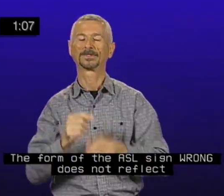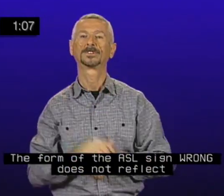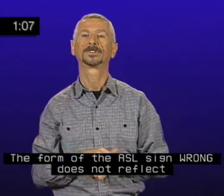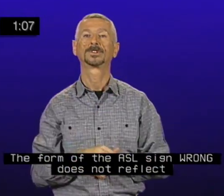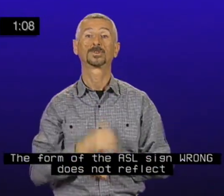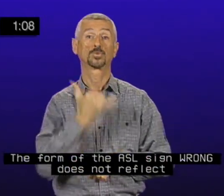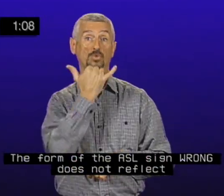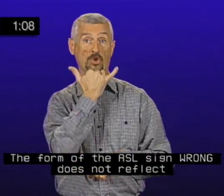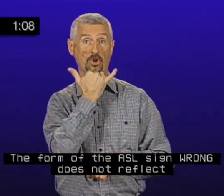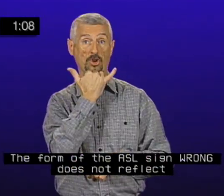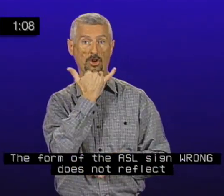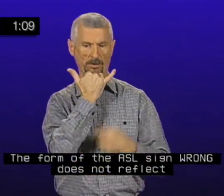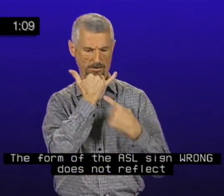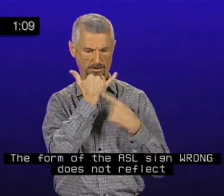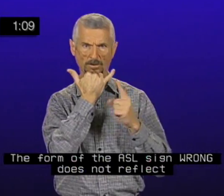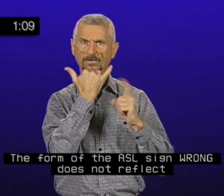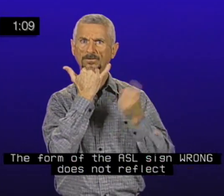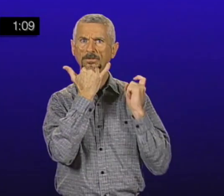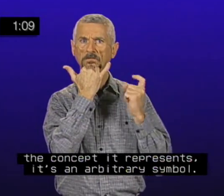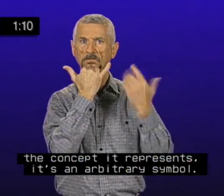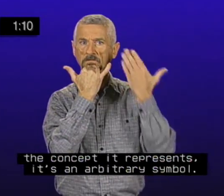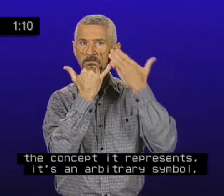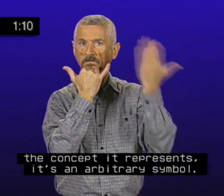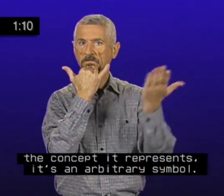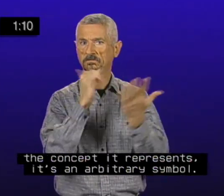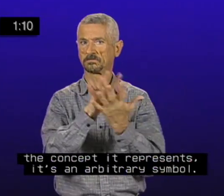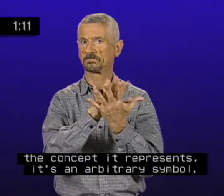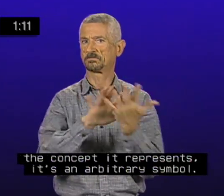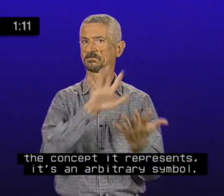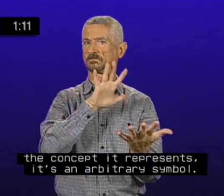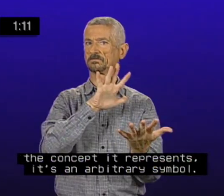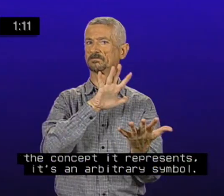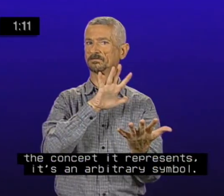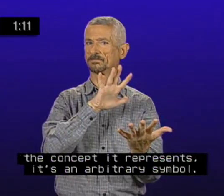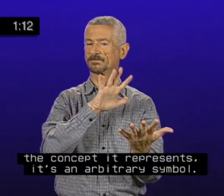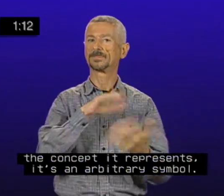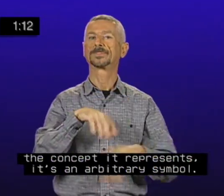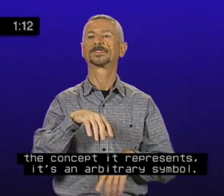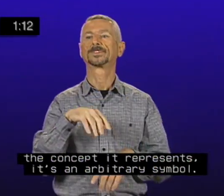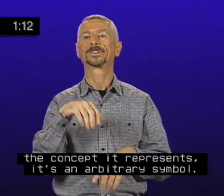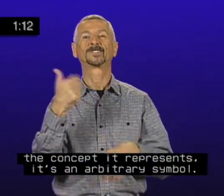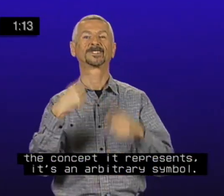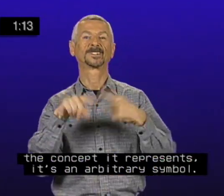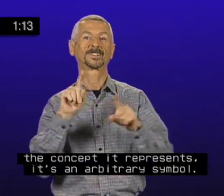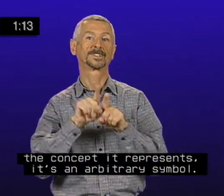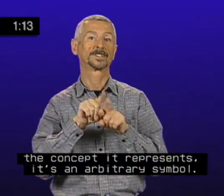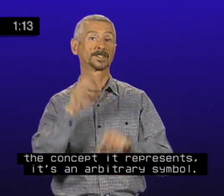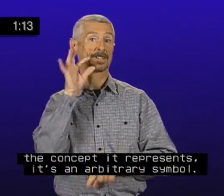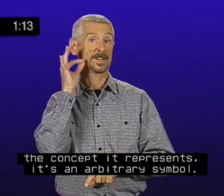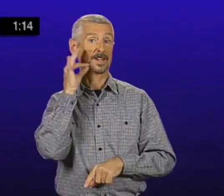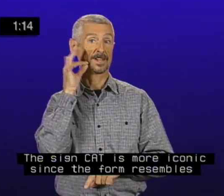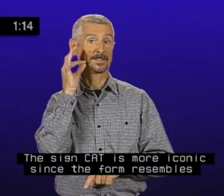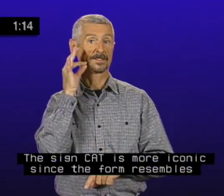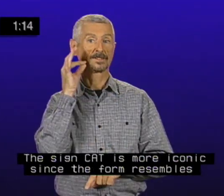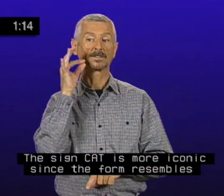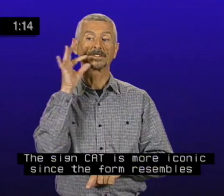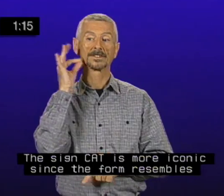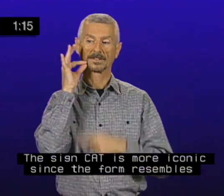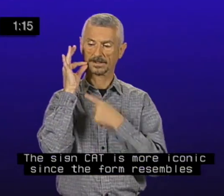The form of the ASL sign wrong does not reflect the concept it represents. It's an arbitrary symbol. The sign cat is more